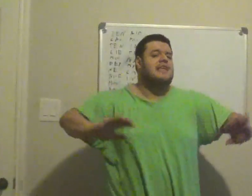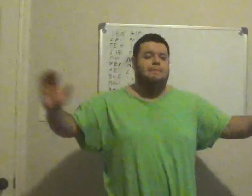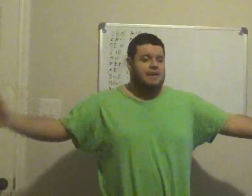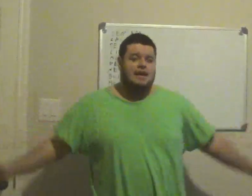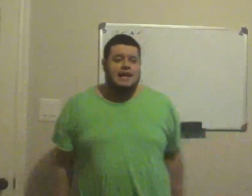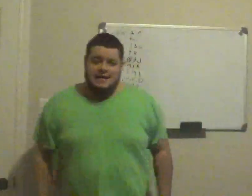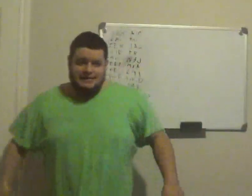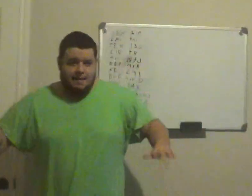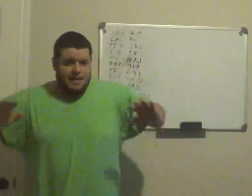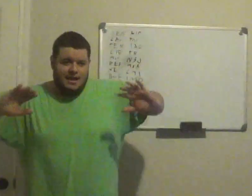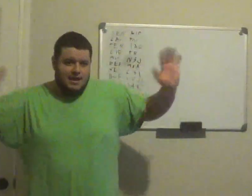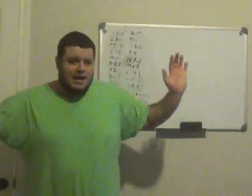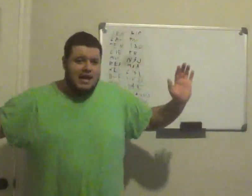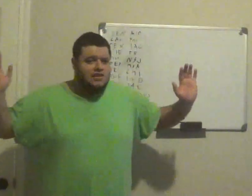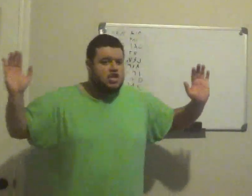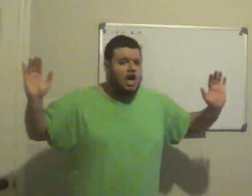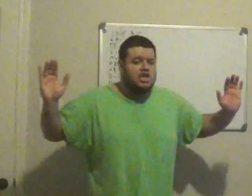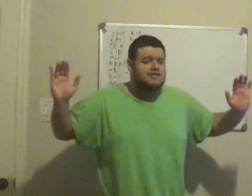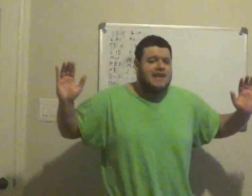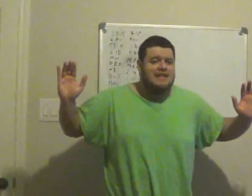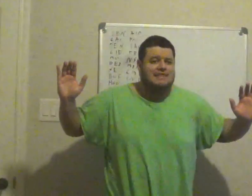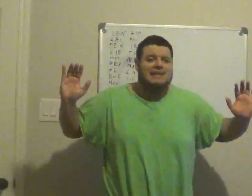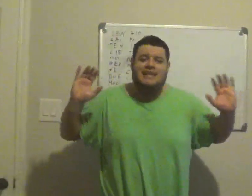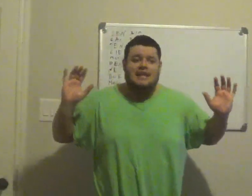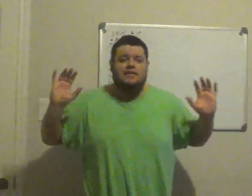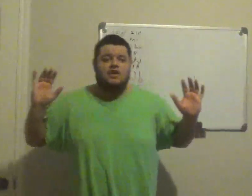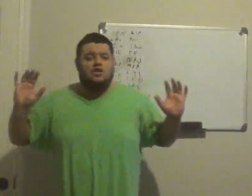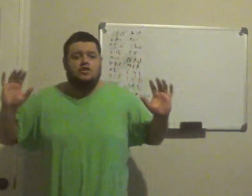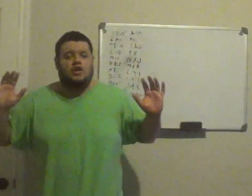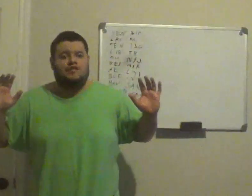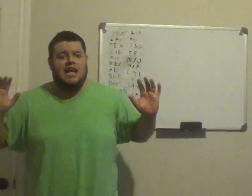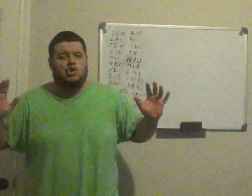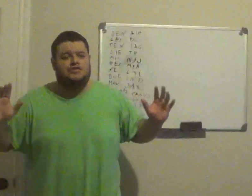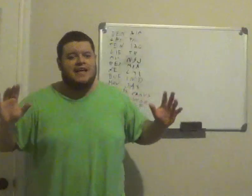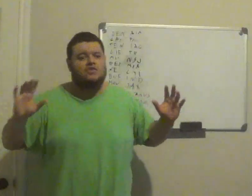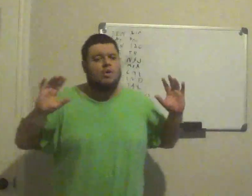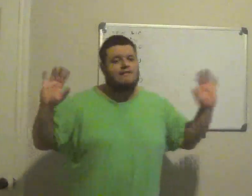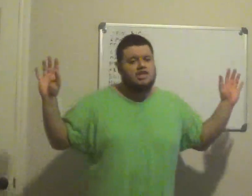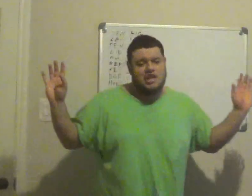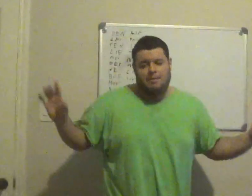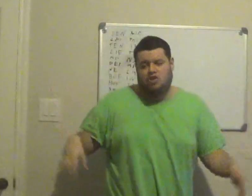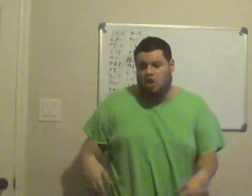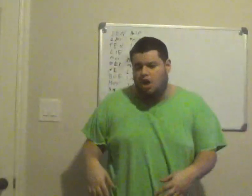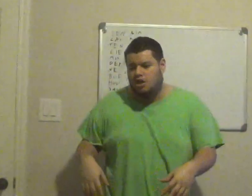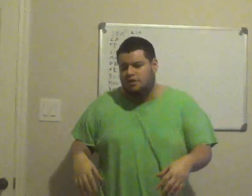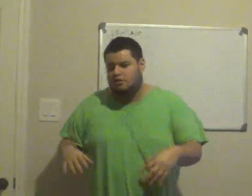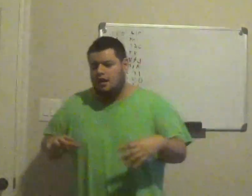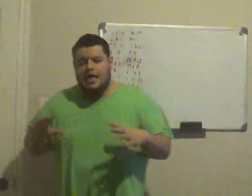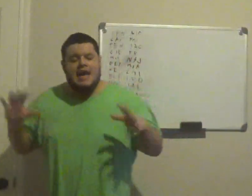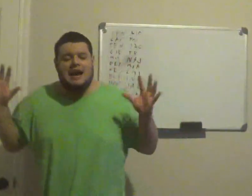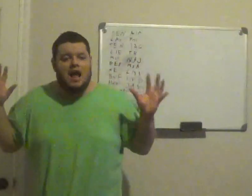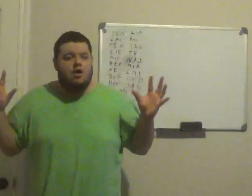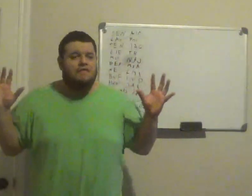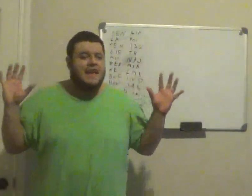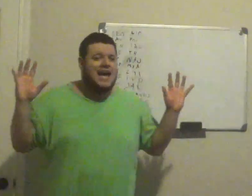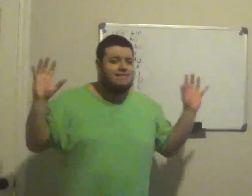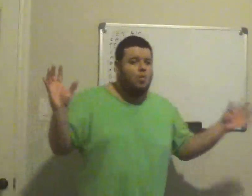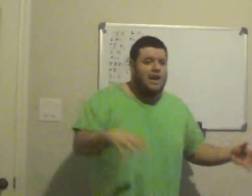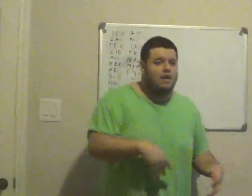keep it, tell me, the Chargers fans, the Los Angeles fans, don't give a shit about the Chargers, and I don't know if they ever will,